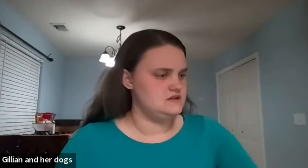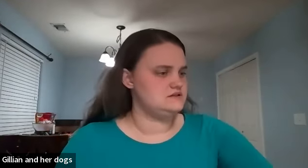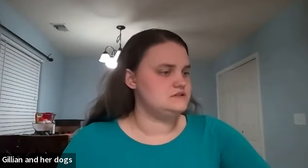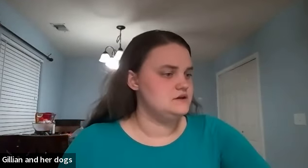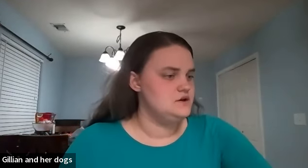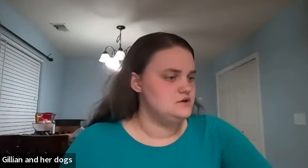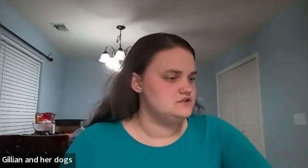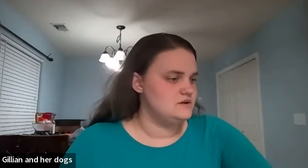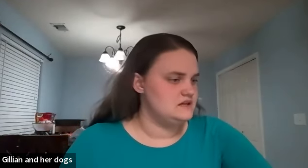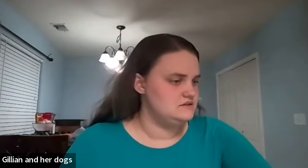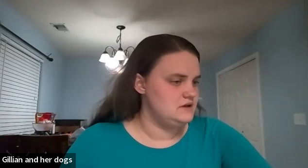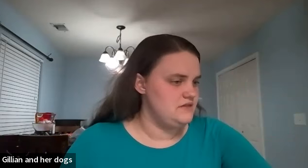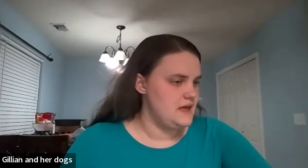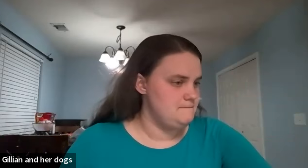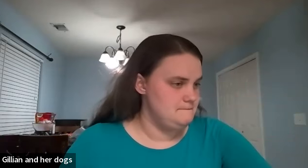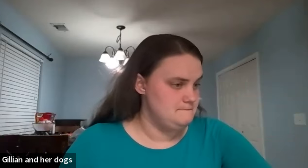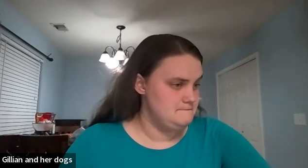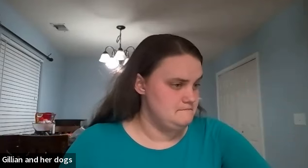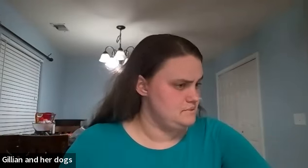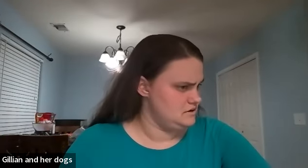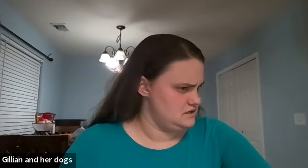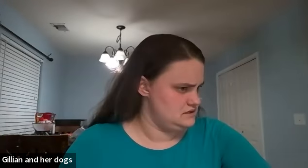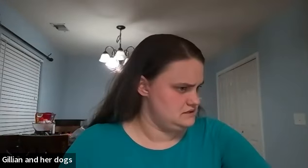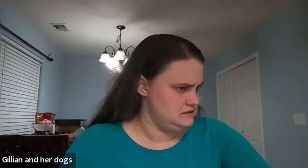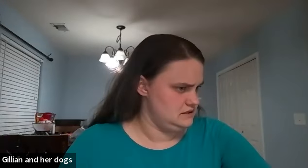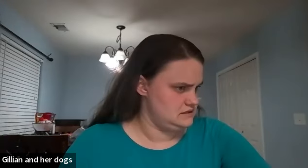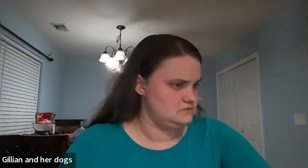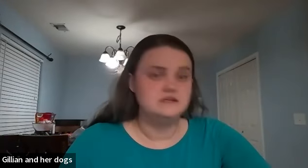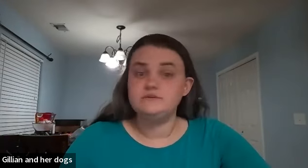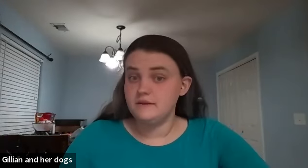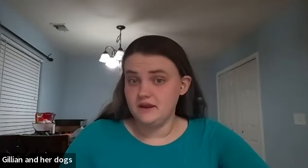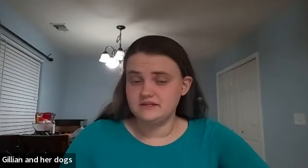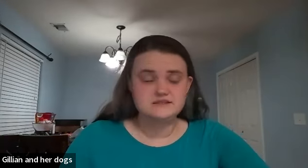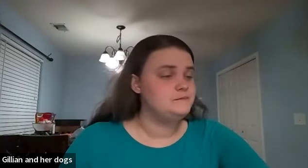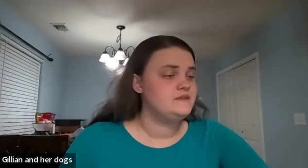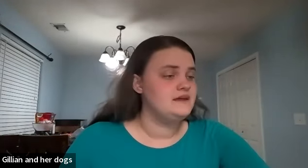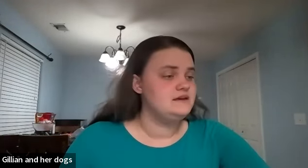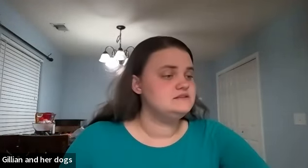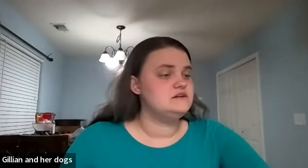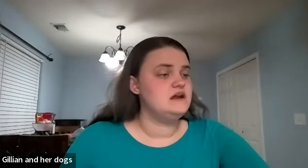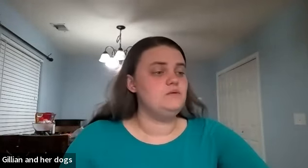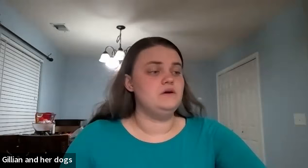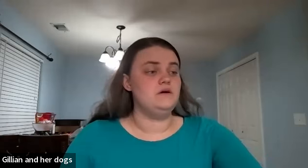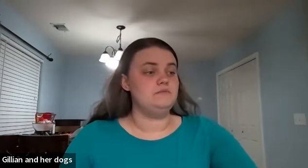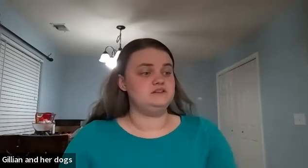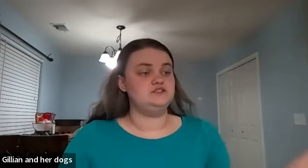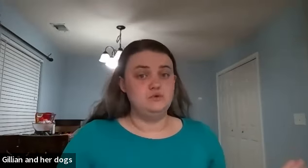on to the next ones so we ended with embarrassed yes we ended with embarrassed so now we're all back to